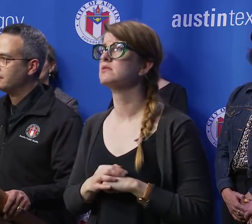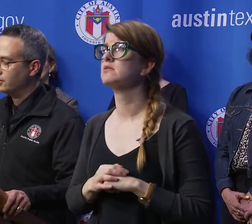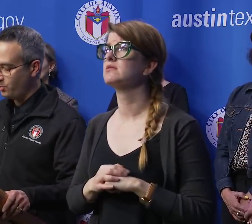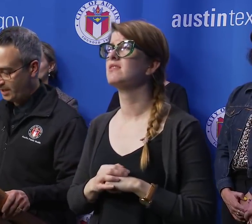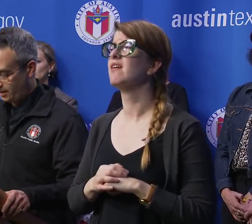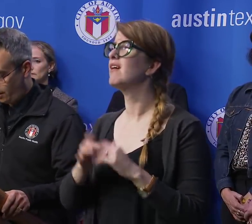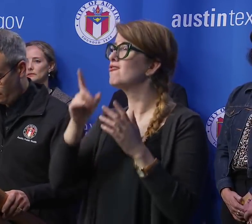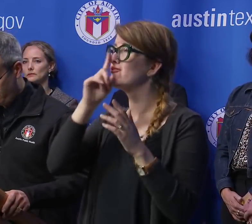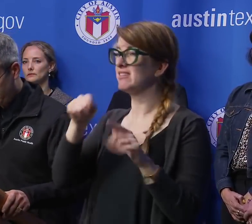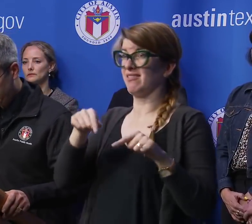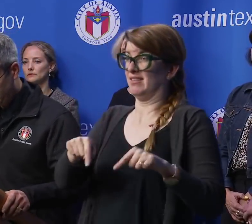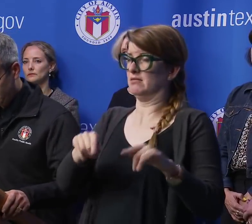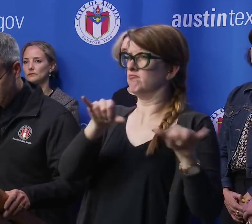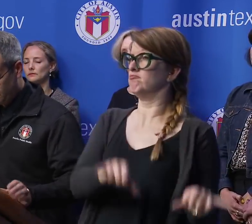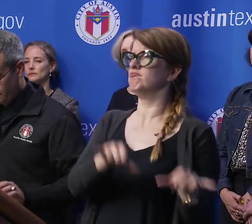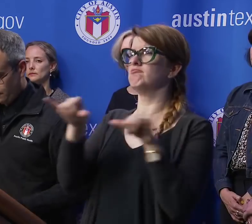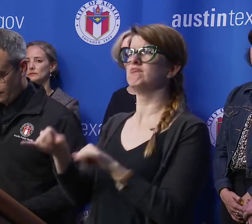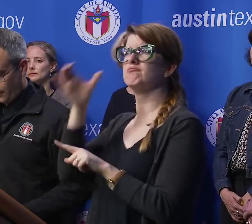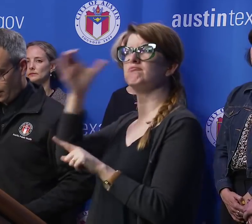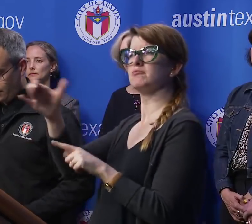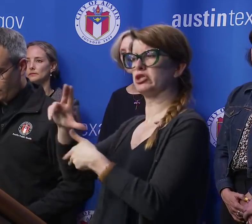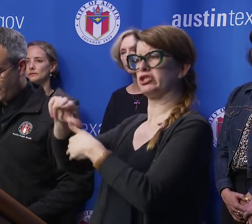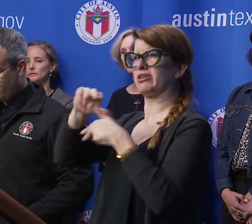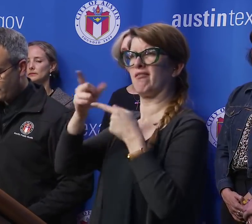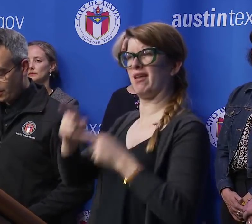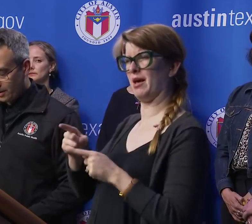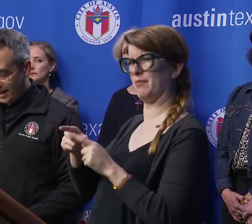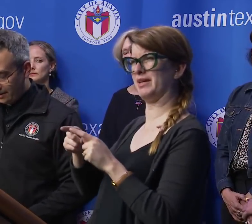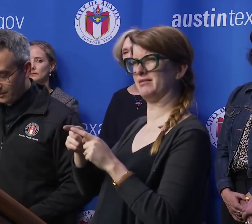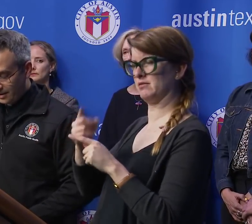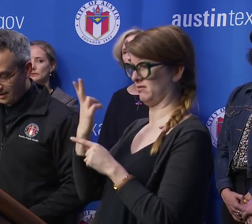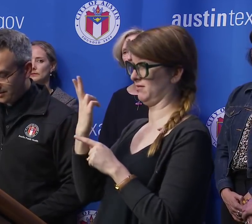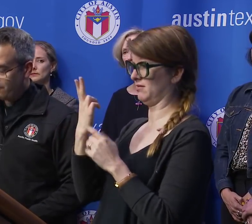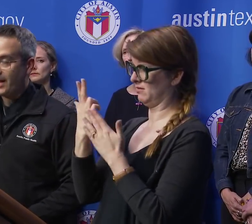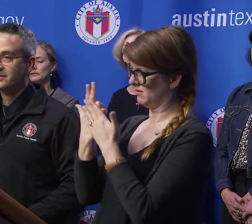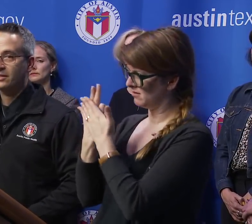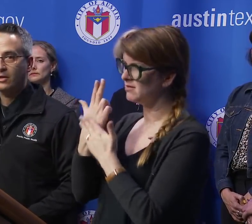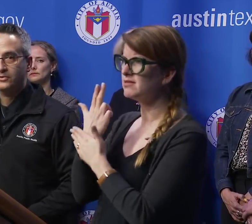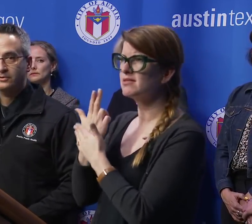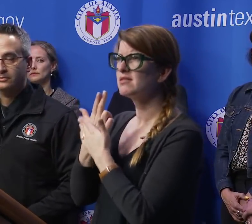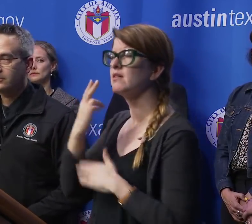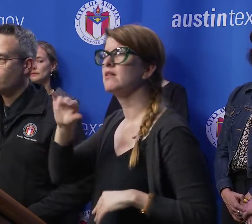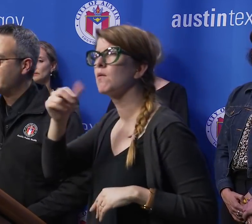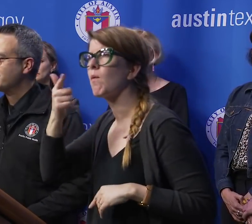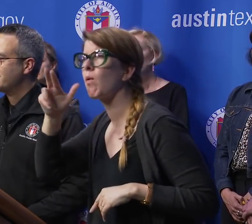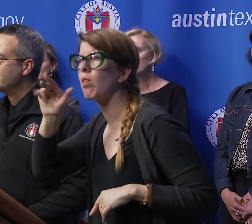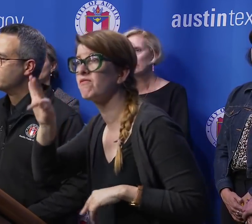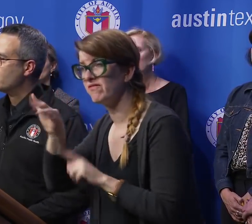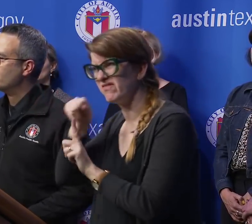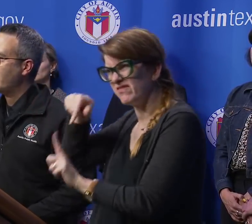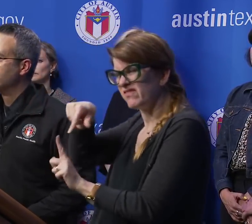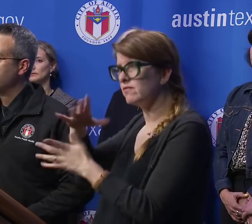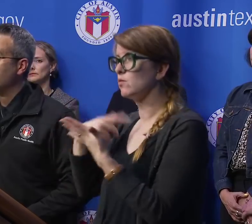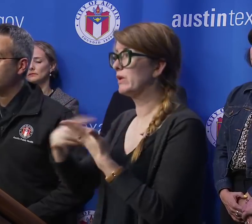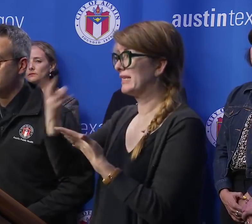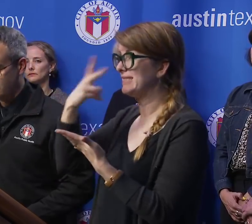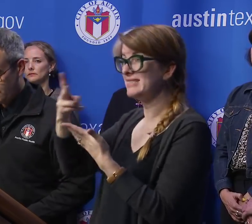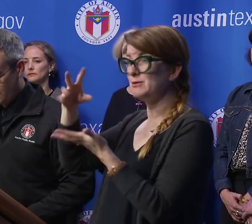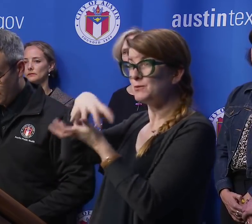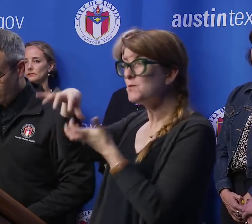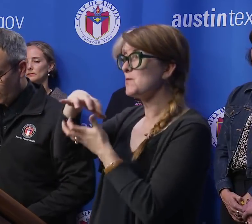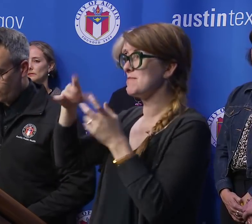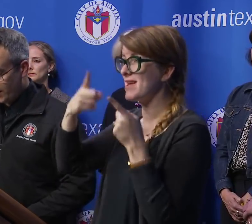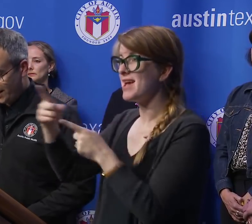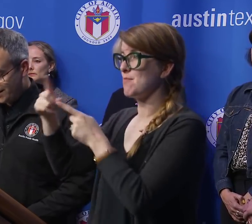hurricane looming in the Gulf. We know that the hurricane is advancing closer. We can see the storm clouds starting.